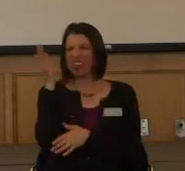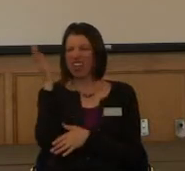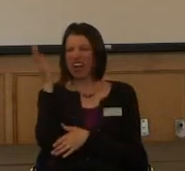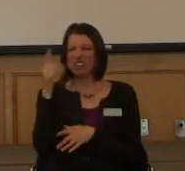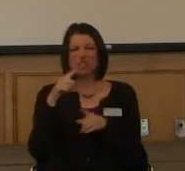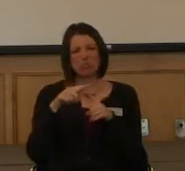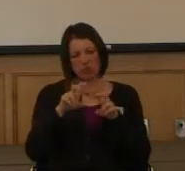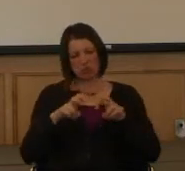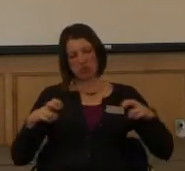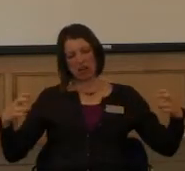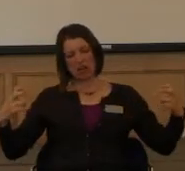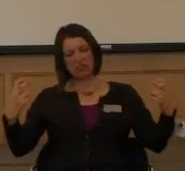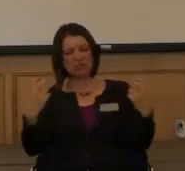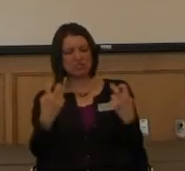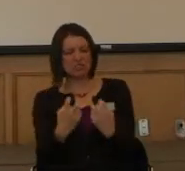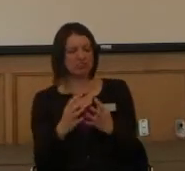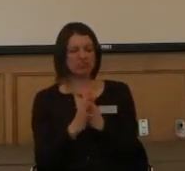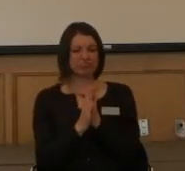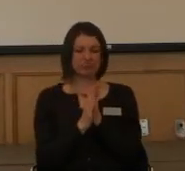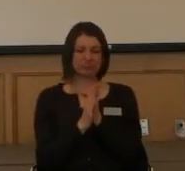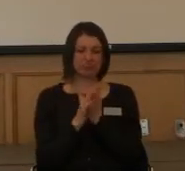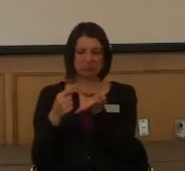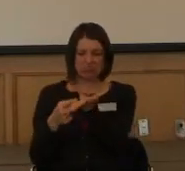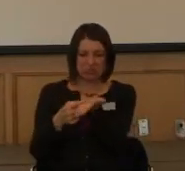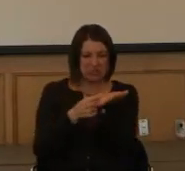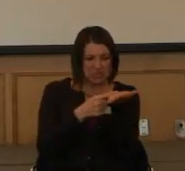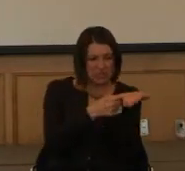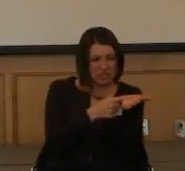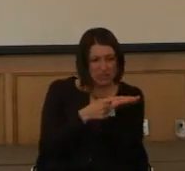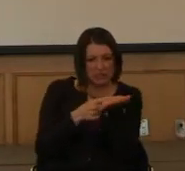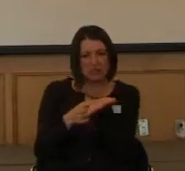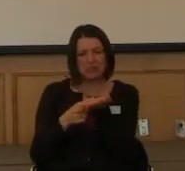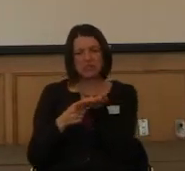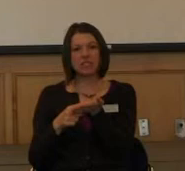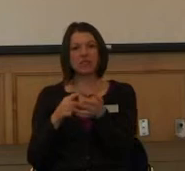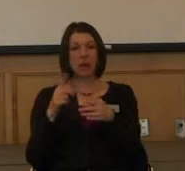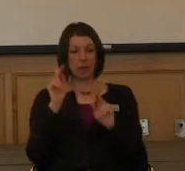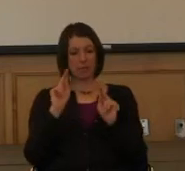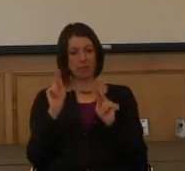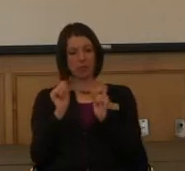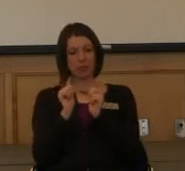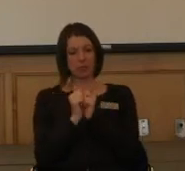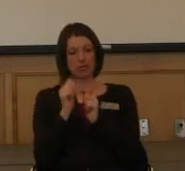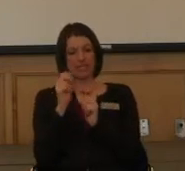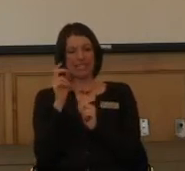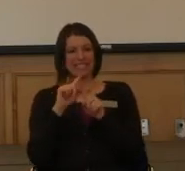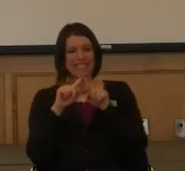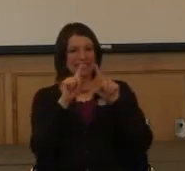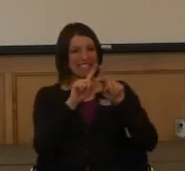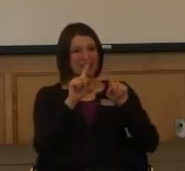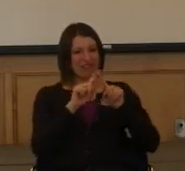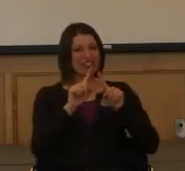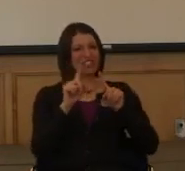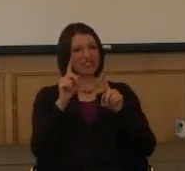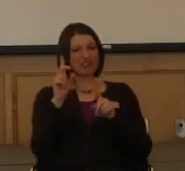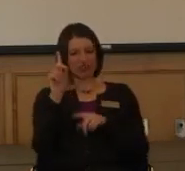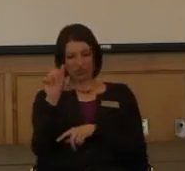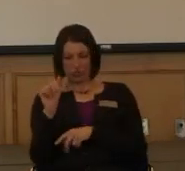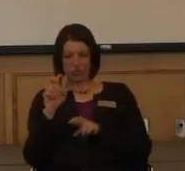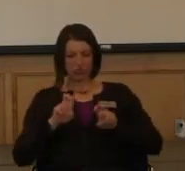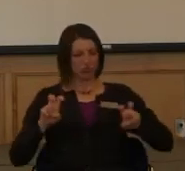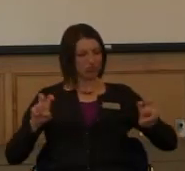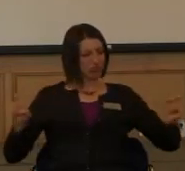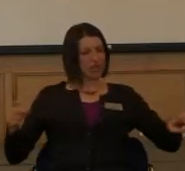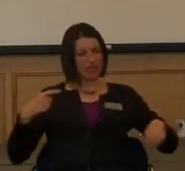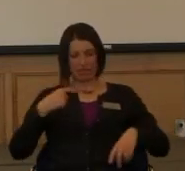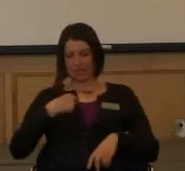of a round table, like panel thing where, you know, you have people with different disabilities. And, you know, they're willing to sit down and say, okay, this is